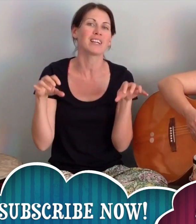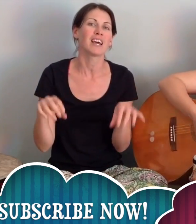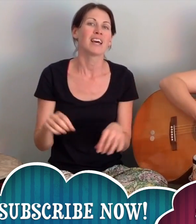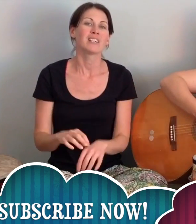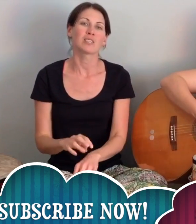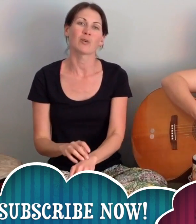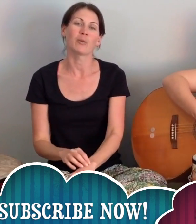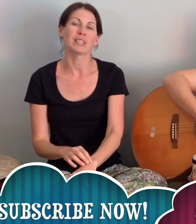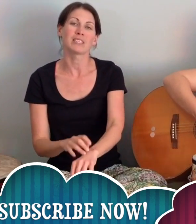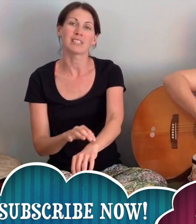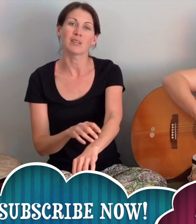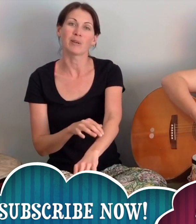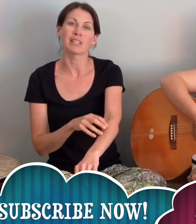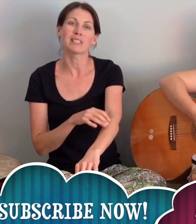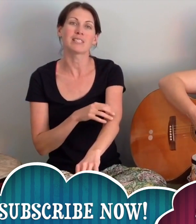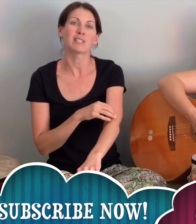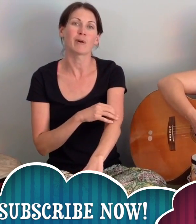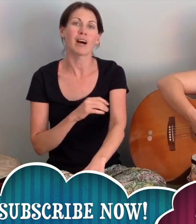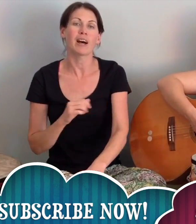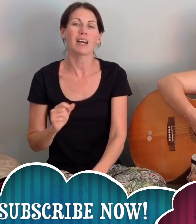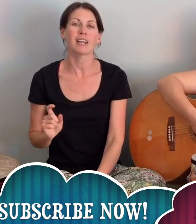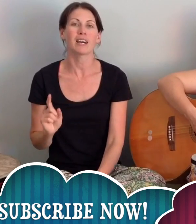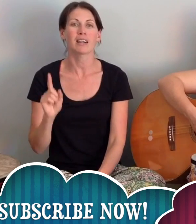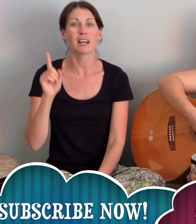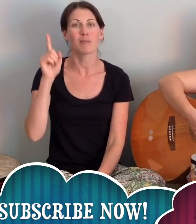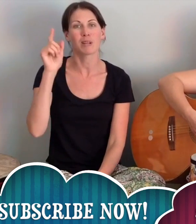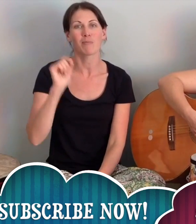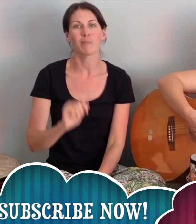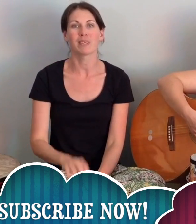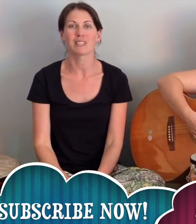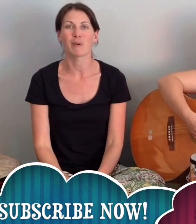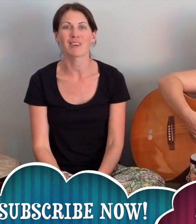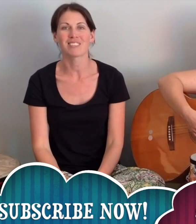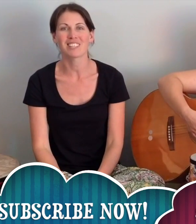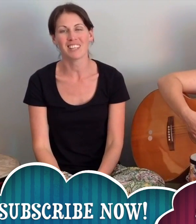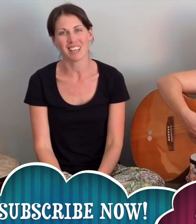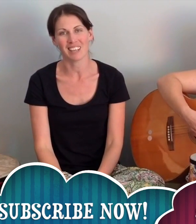So Incy Wimcy Spider climbed up the spout again